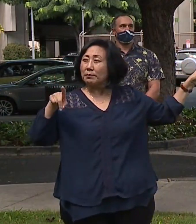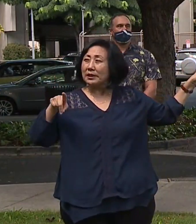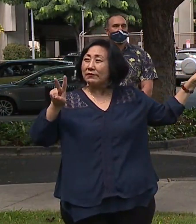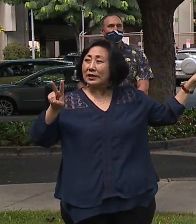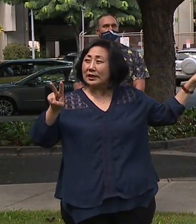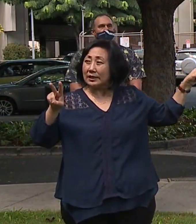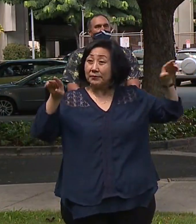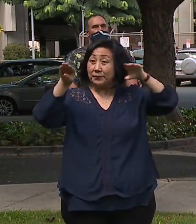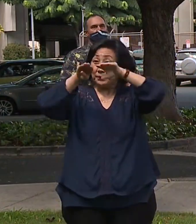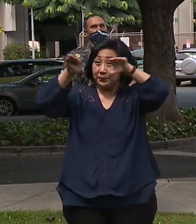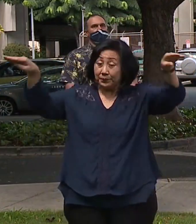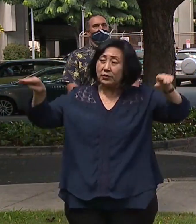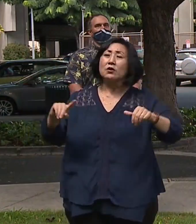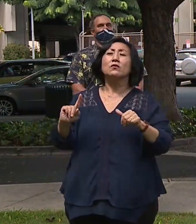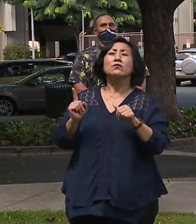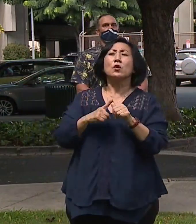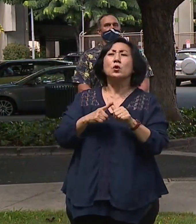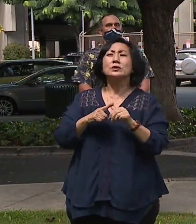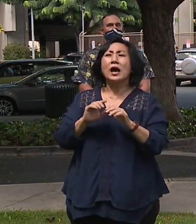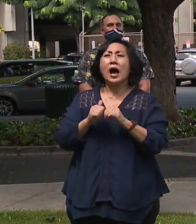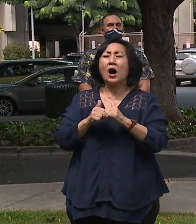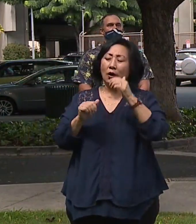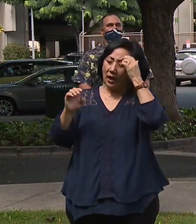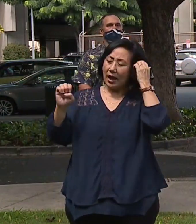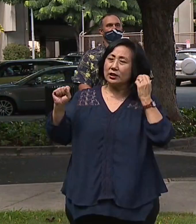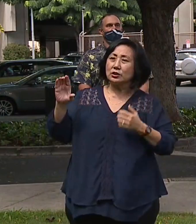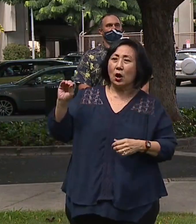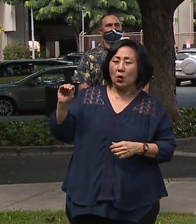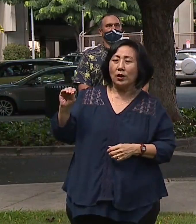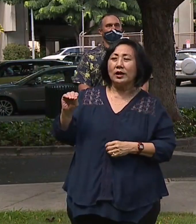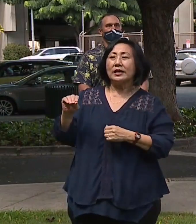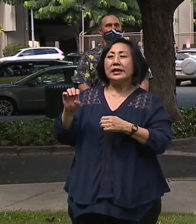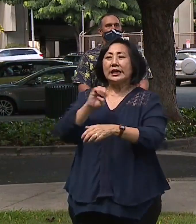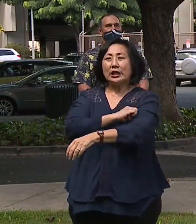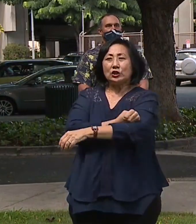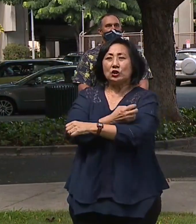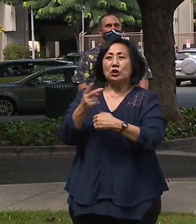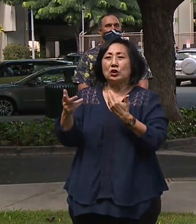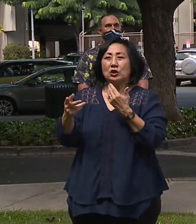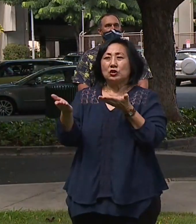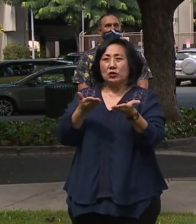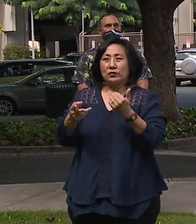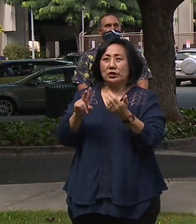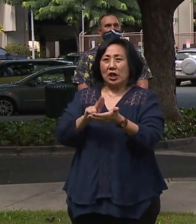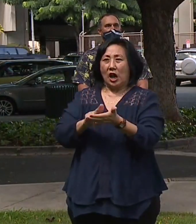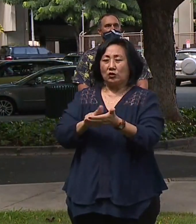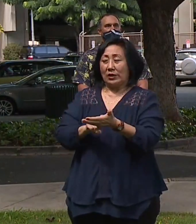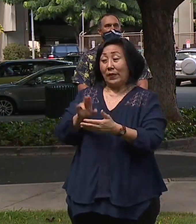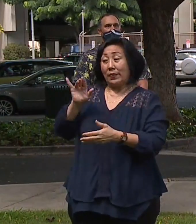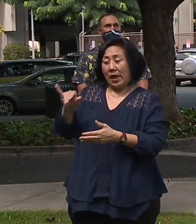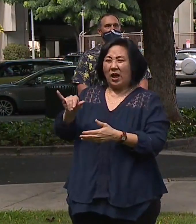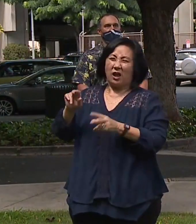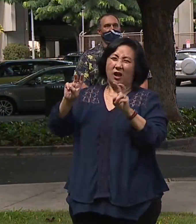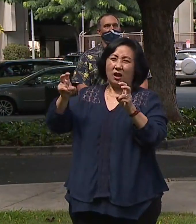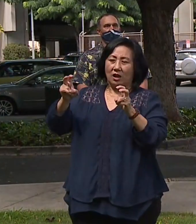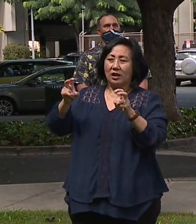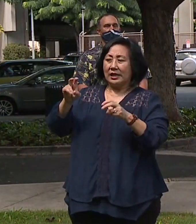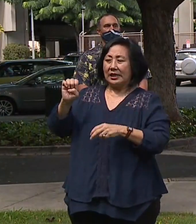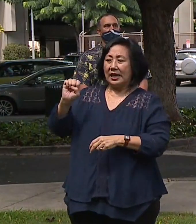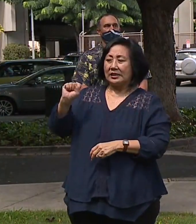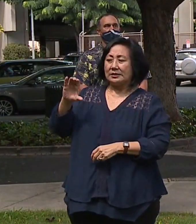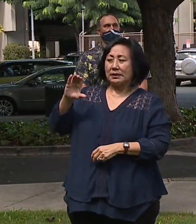was really done under an ESCO, this energy services contract, energy service performance contract, an